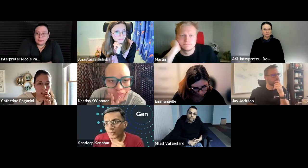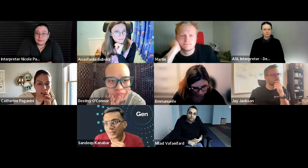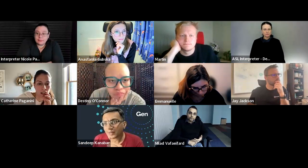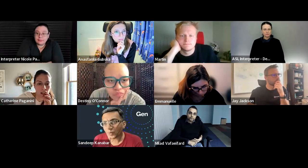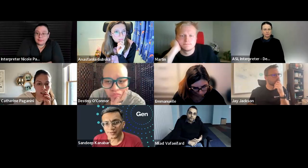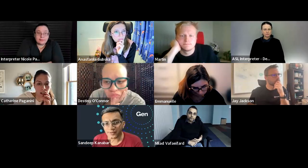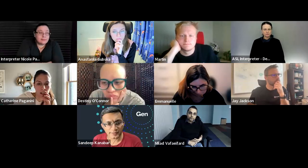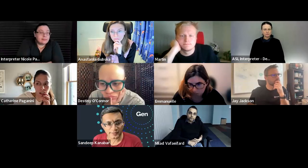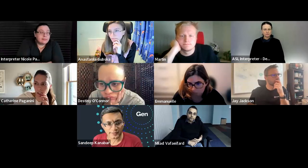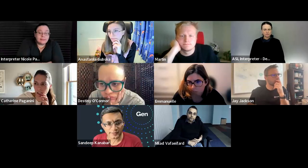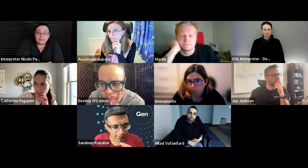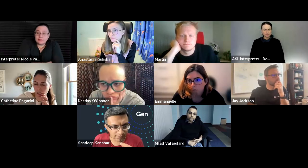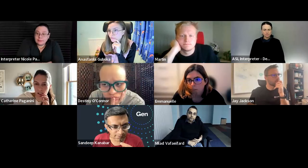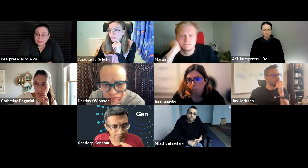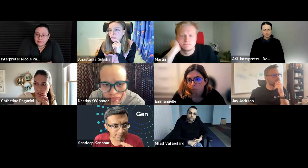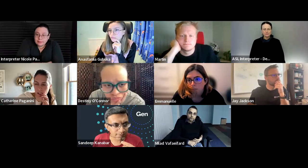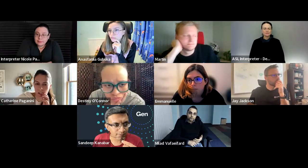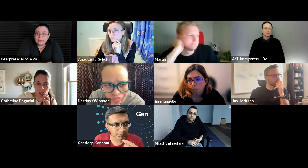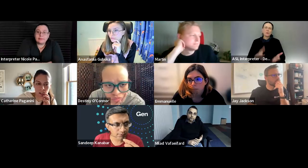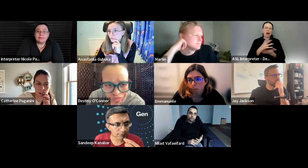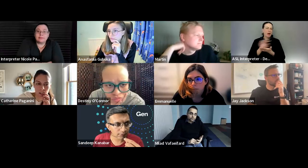because i think we are running out of time